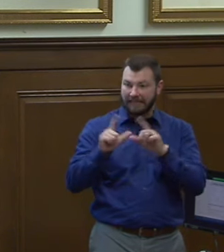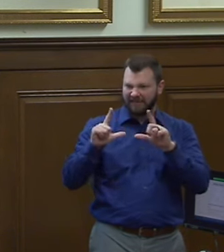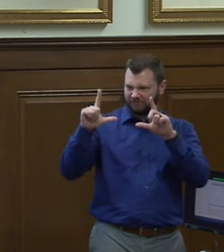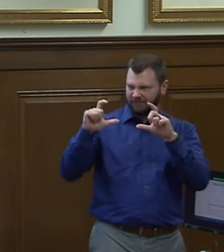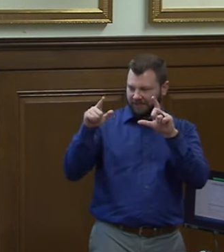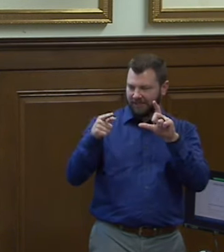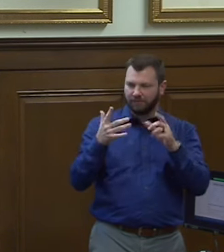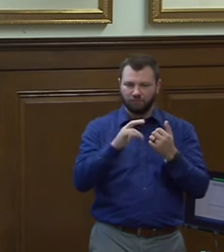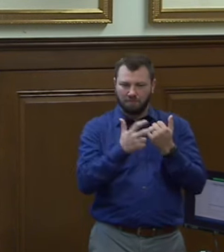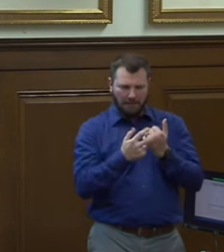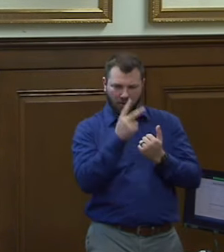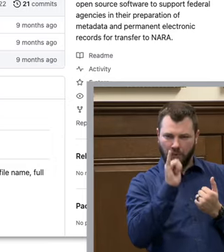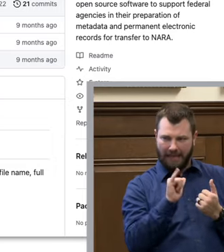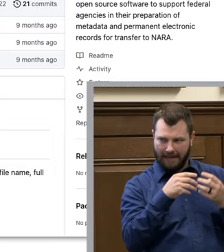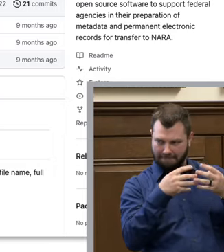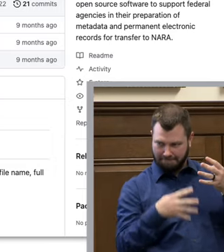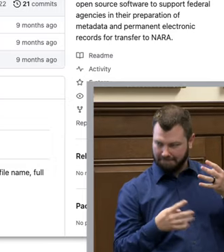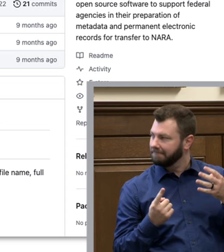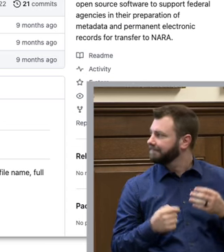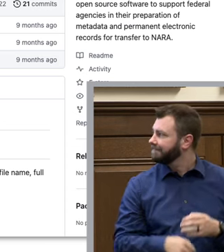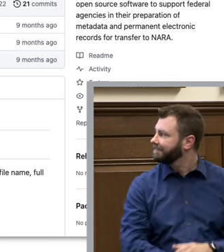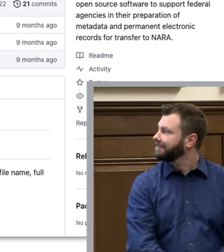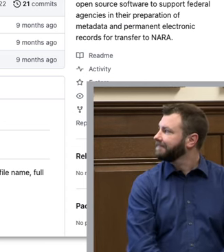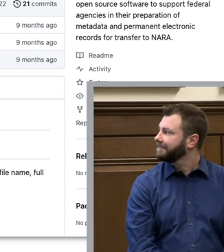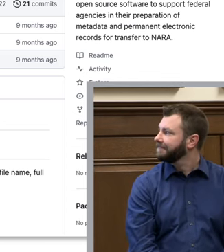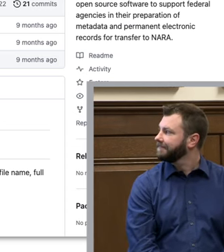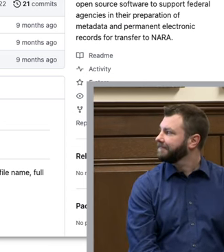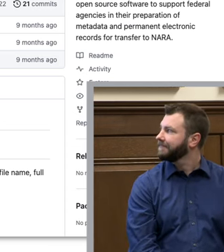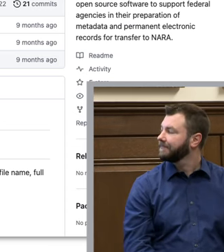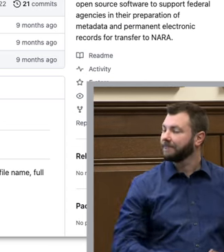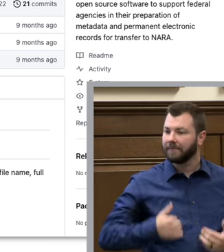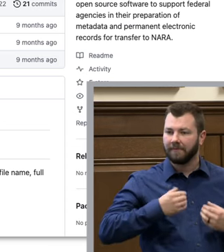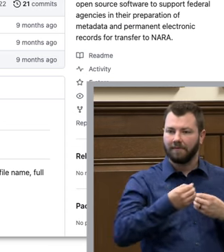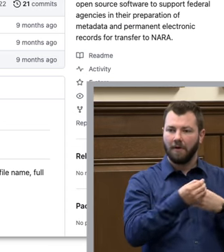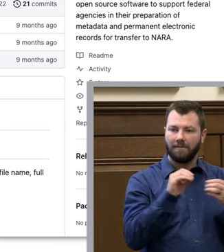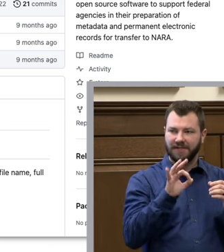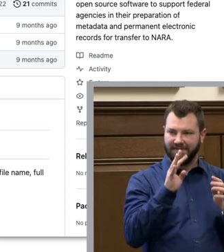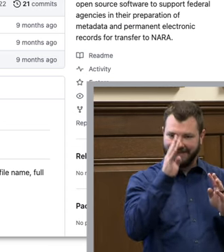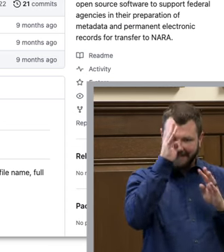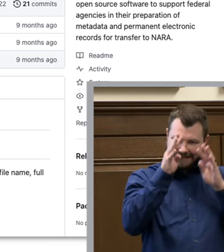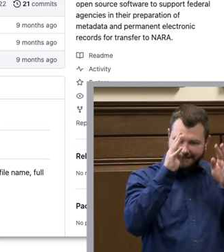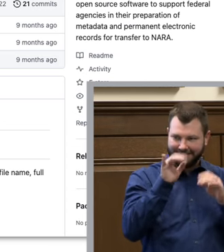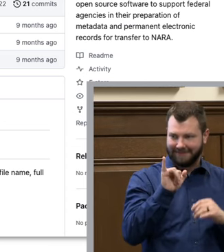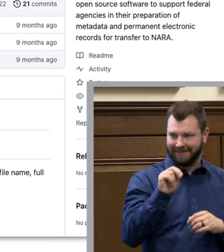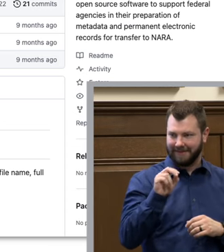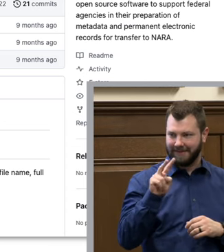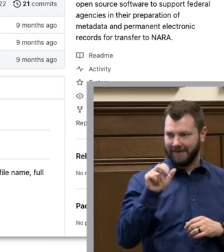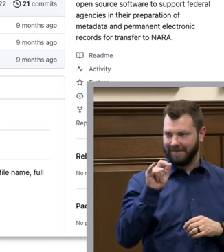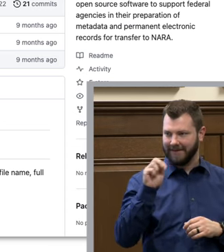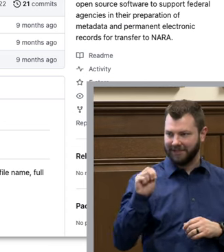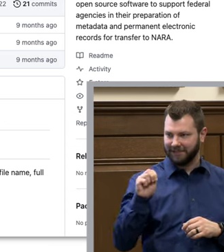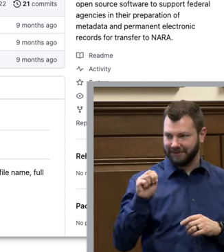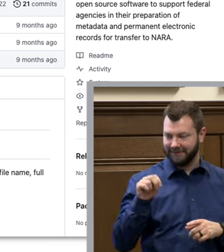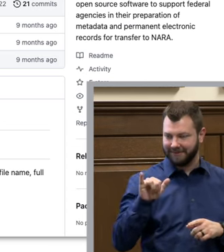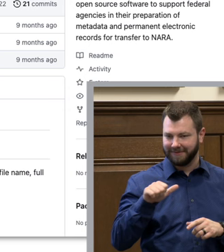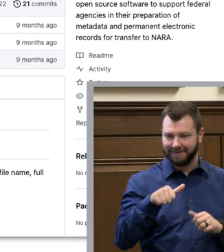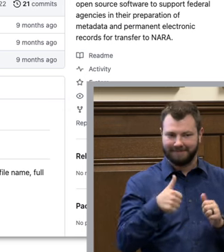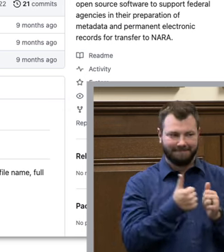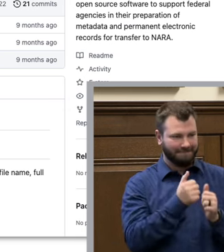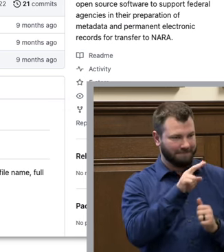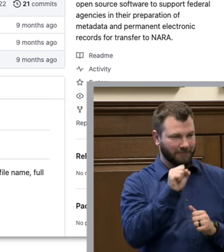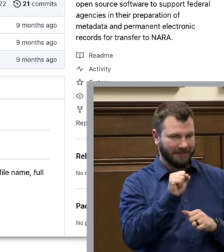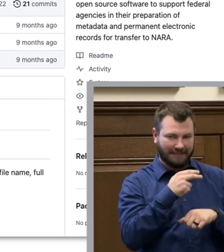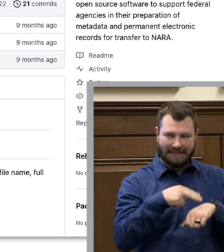repository looks like so we have the office of innovation which is behind the u.s national archives